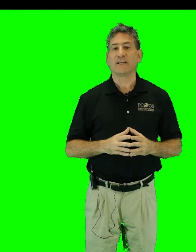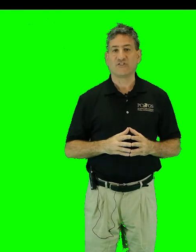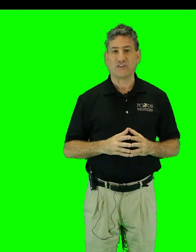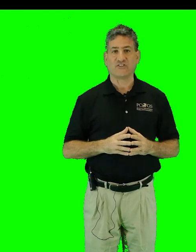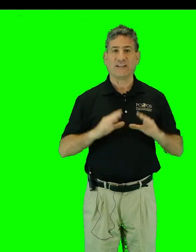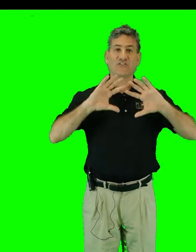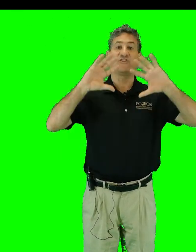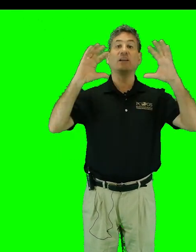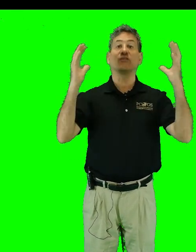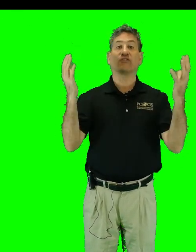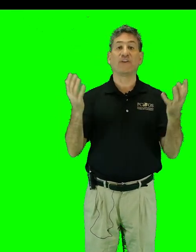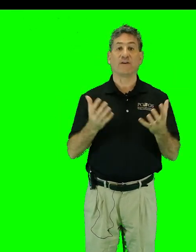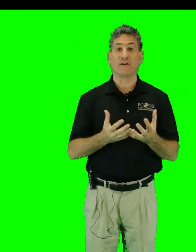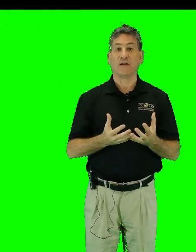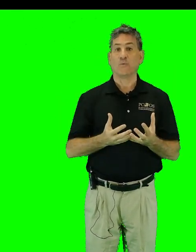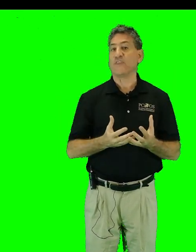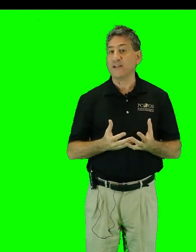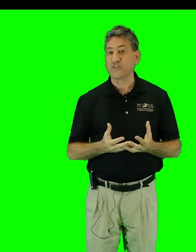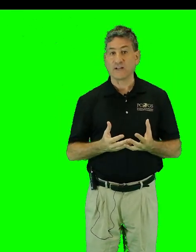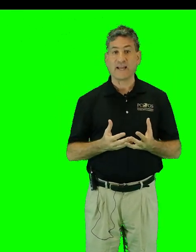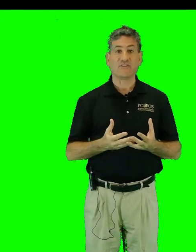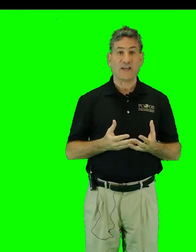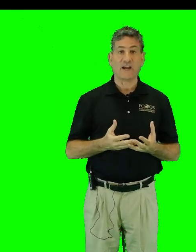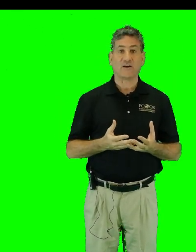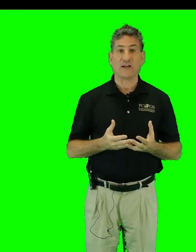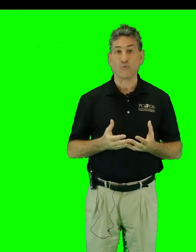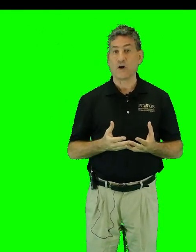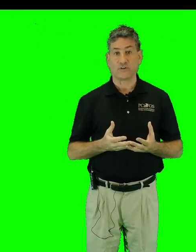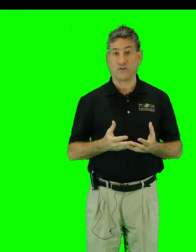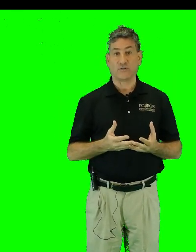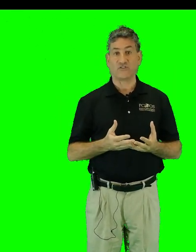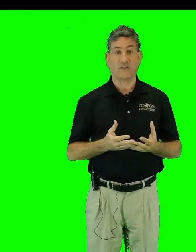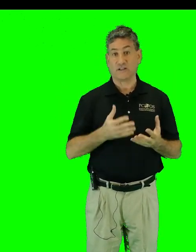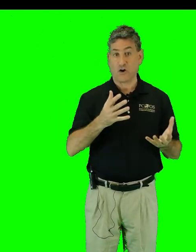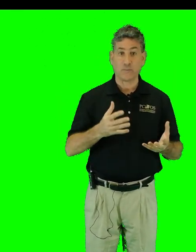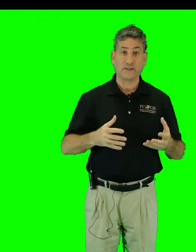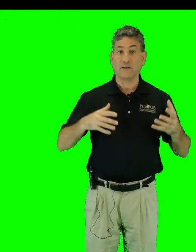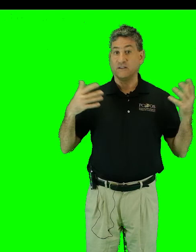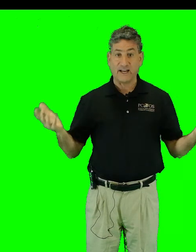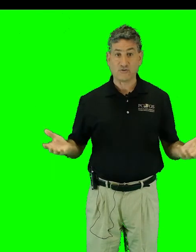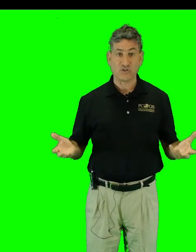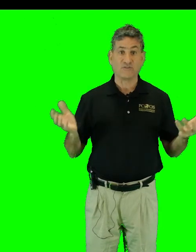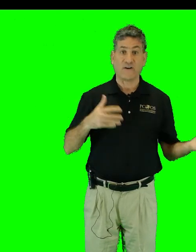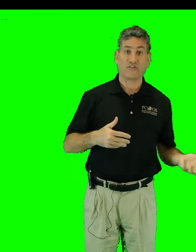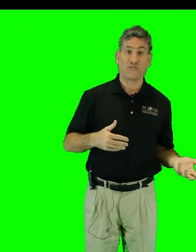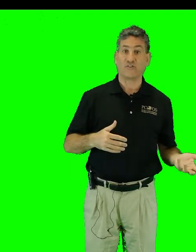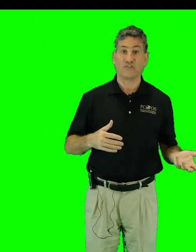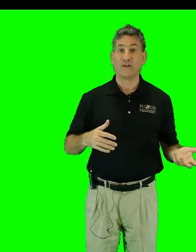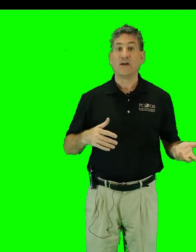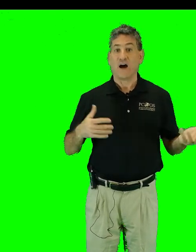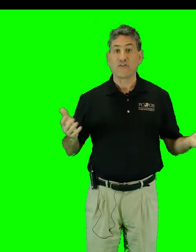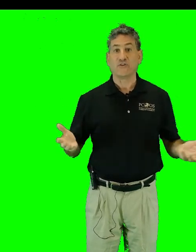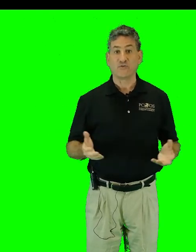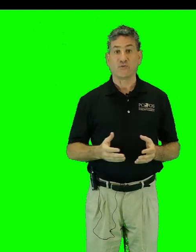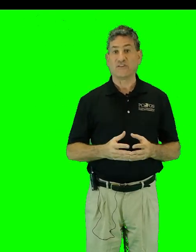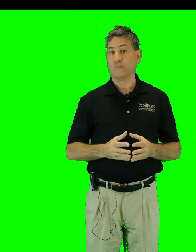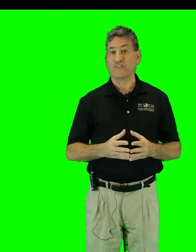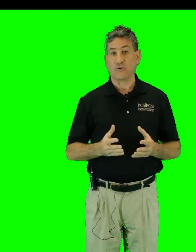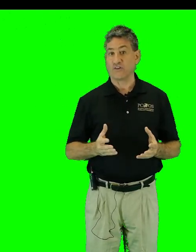exist in a single sphere with interconnected air and water currents and carbon, nitrogen, phosphorus, and other nutrients and material